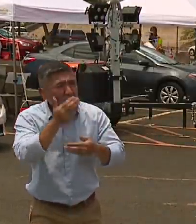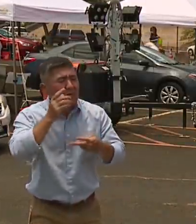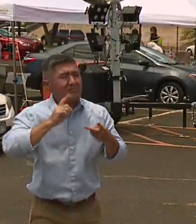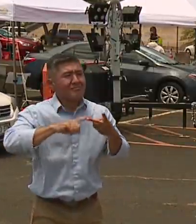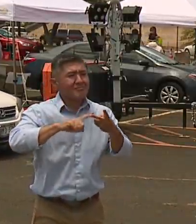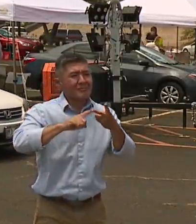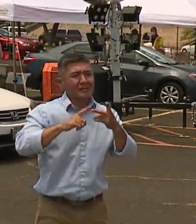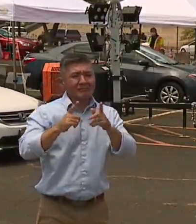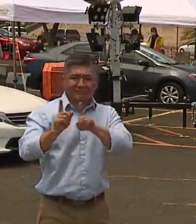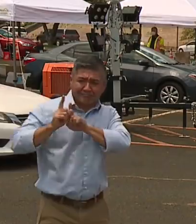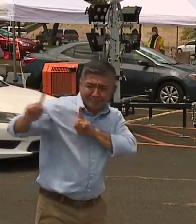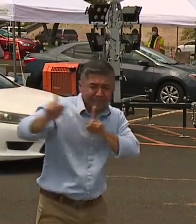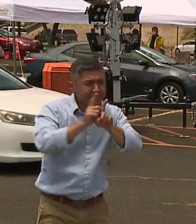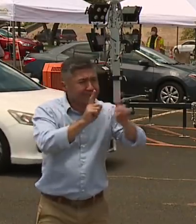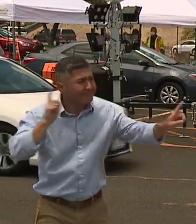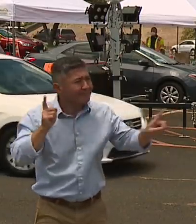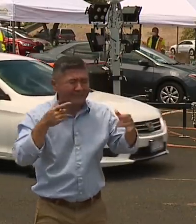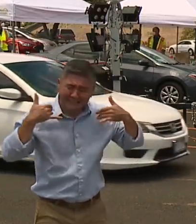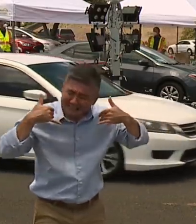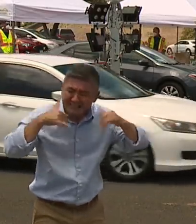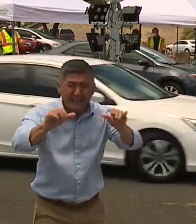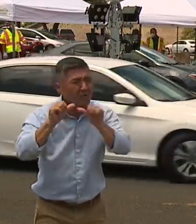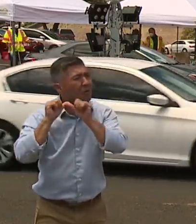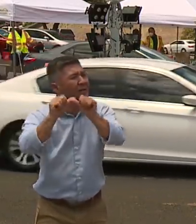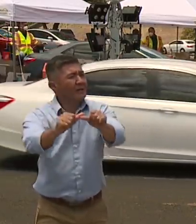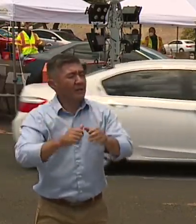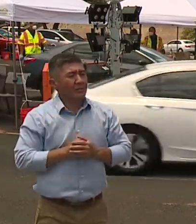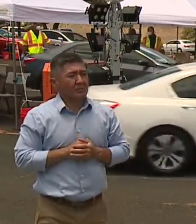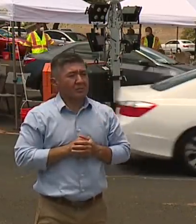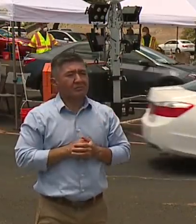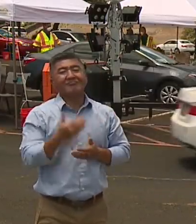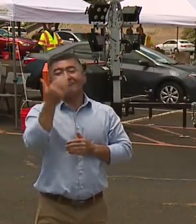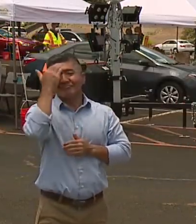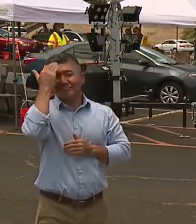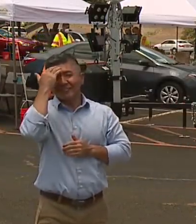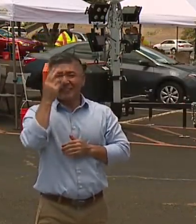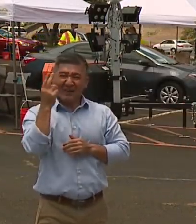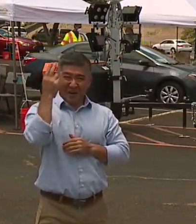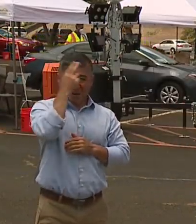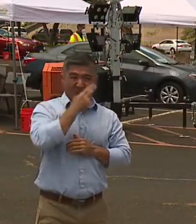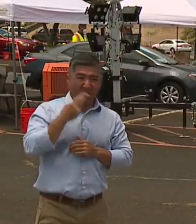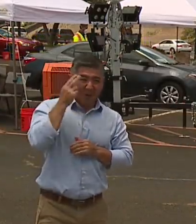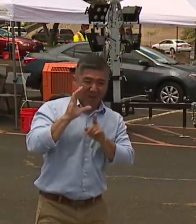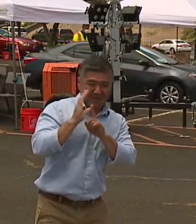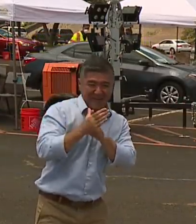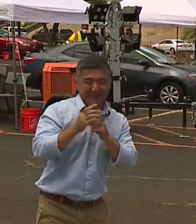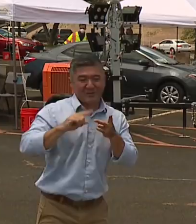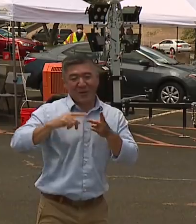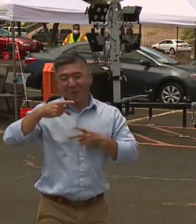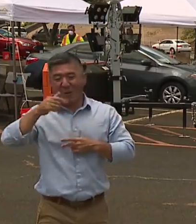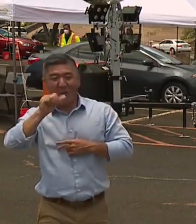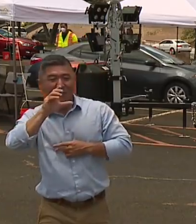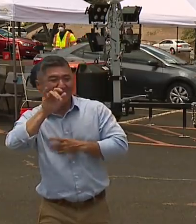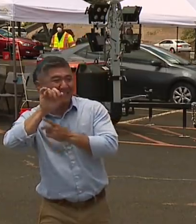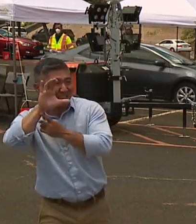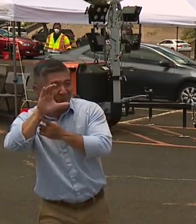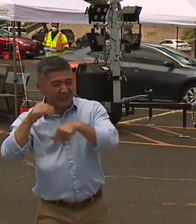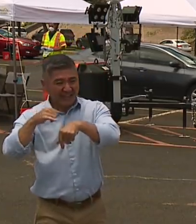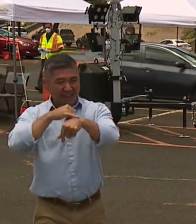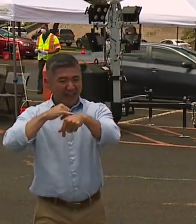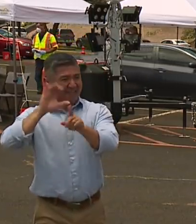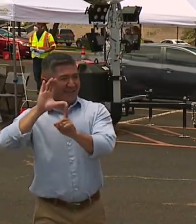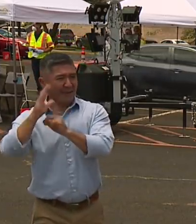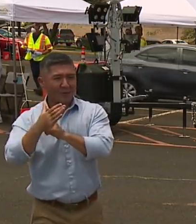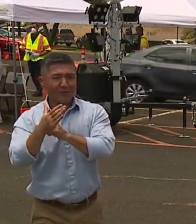And we also know that in the Hawaii and Pacific Islander culture, people enjoy being together.